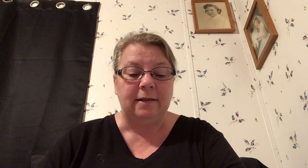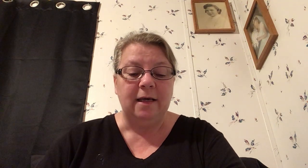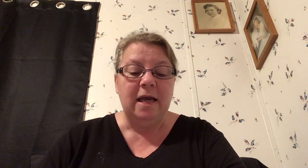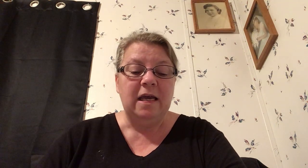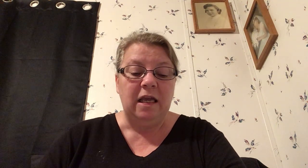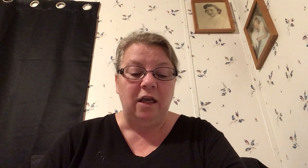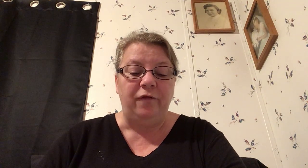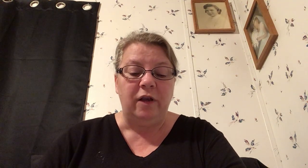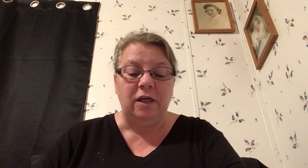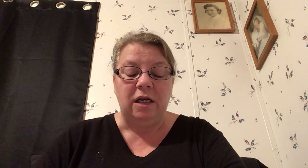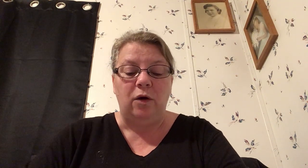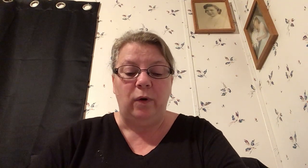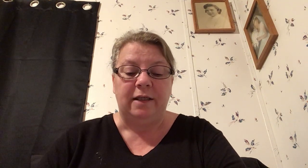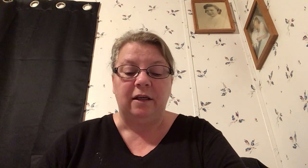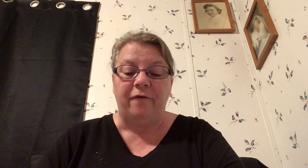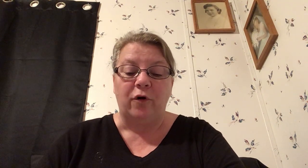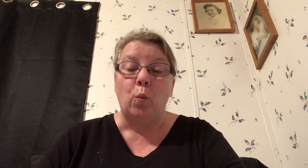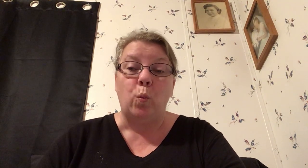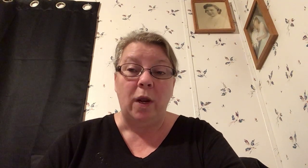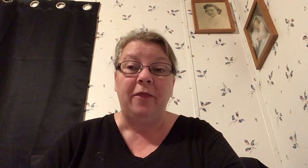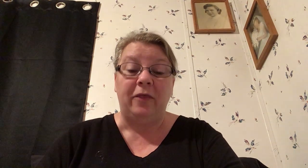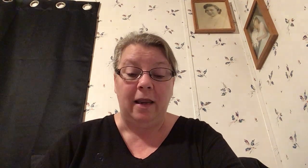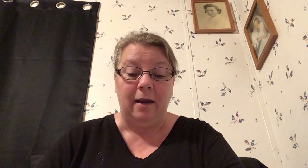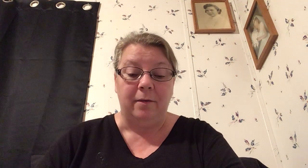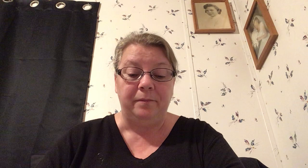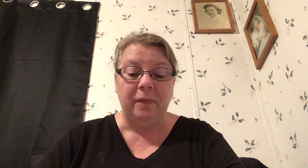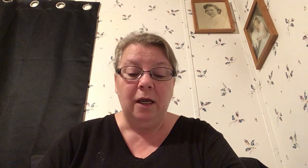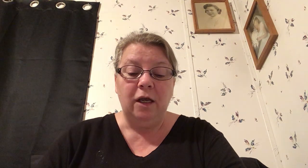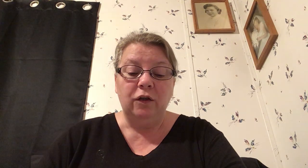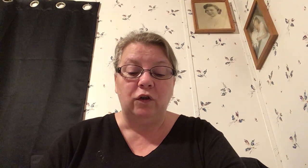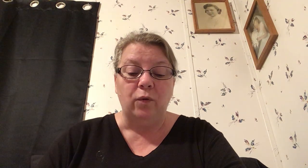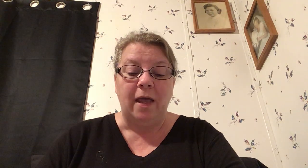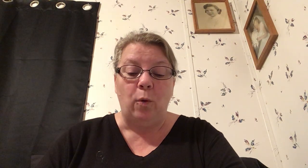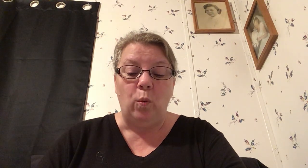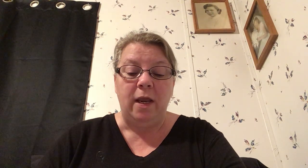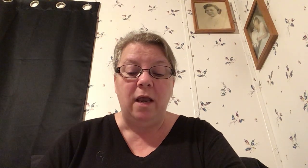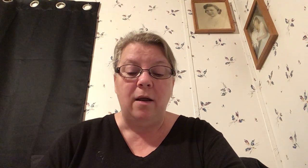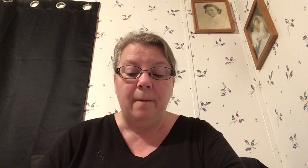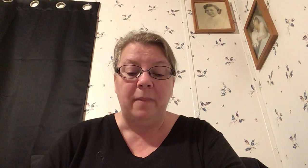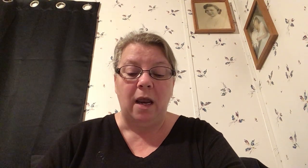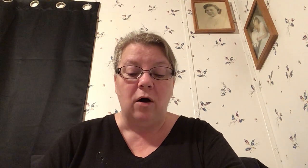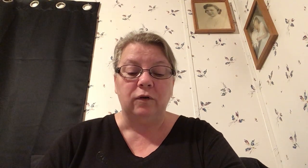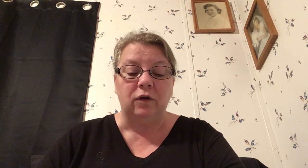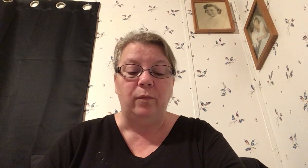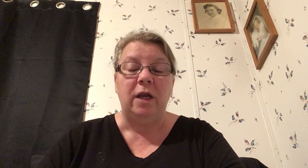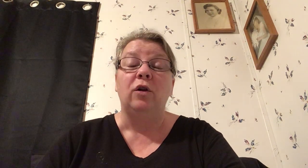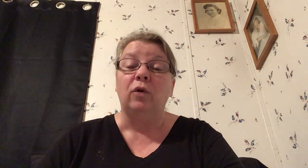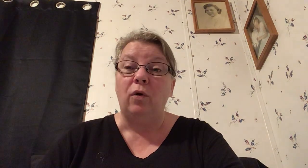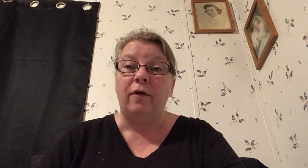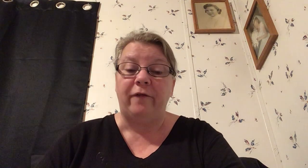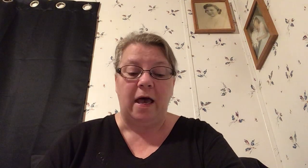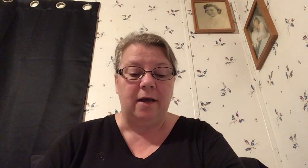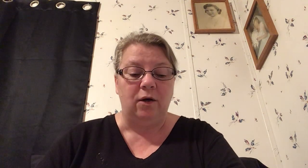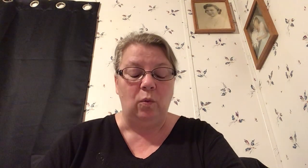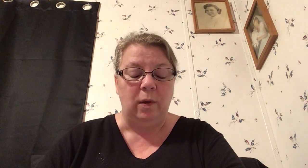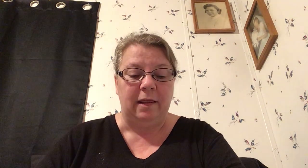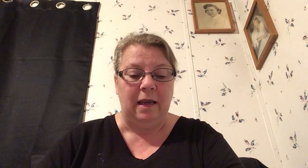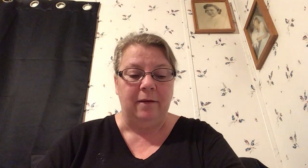if indeed we suffer with him so that we may also be glorified with him